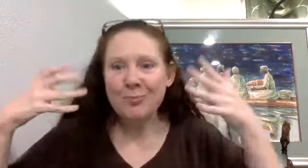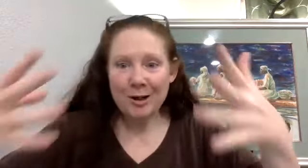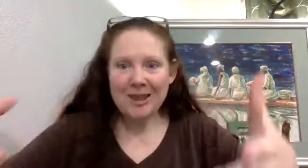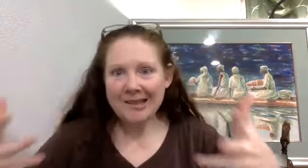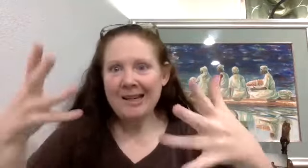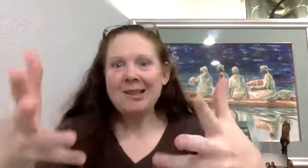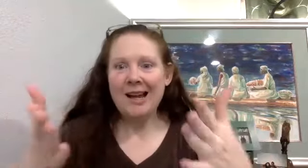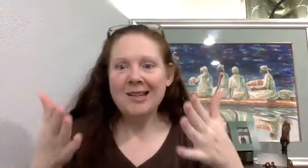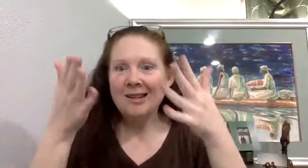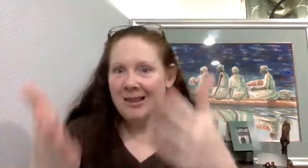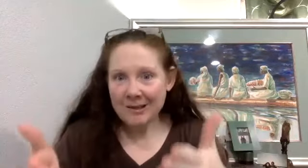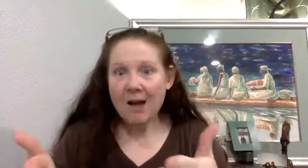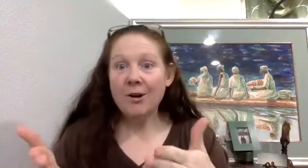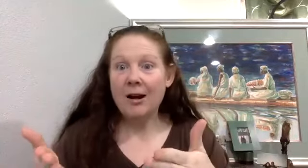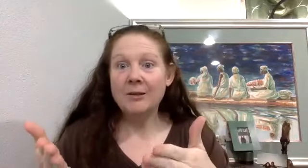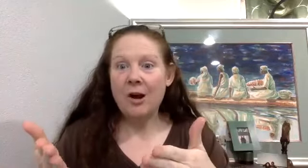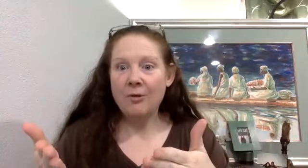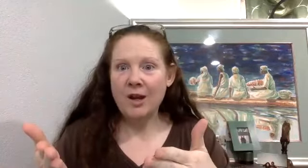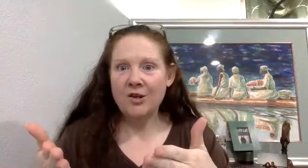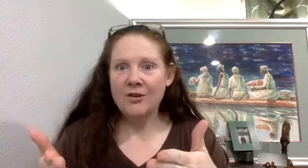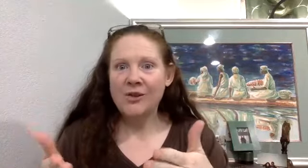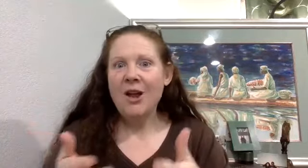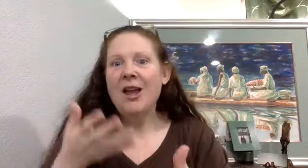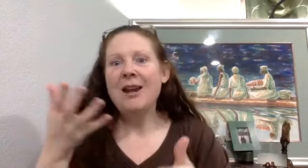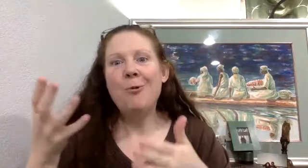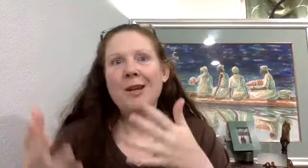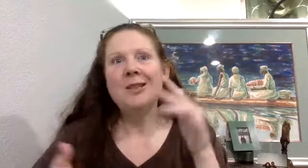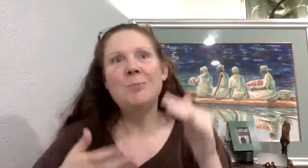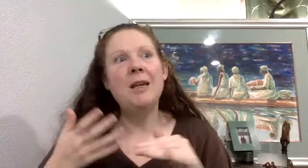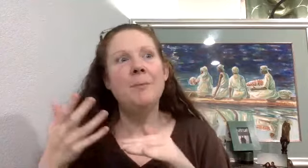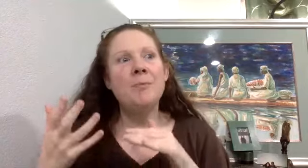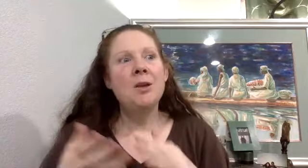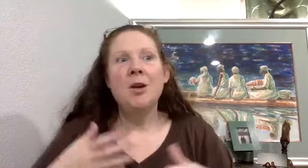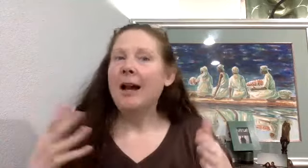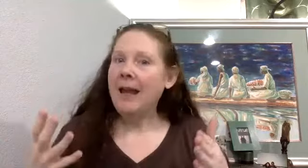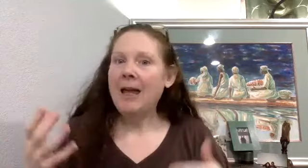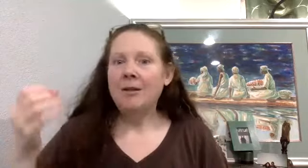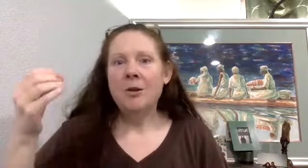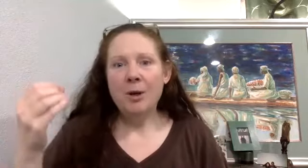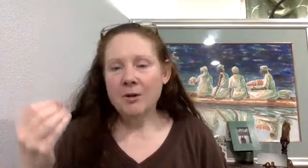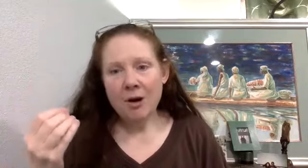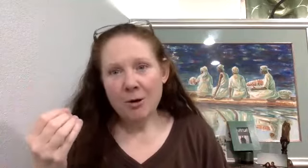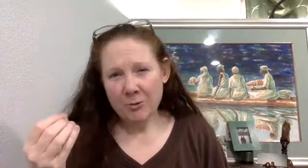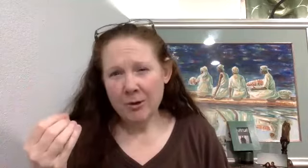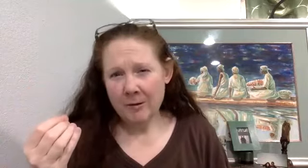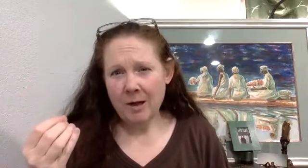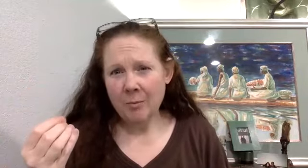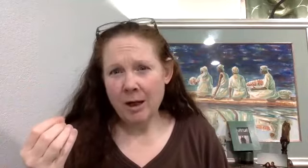put this intellect into these kinds of conversations. And I wanted to be, again, because no one was really seeing me.